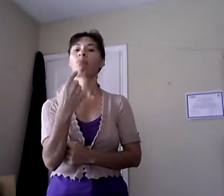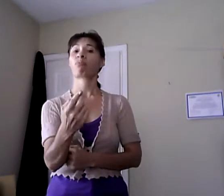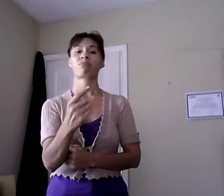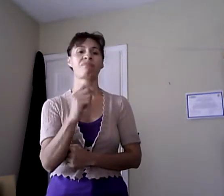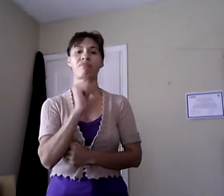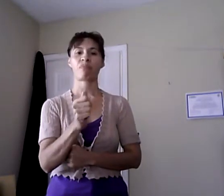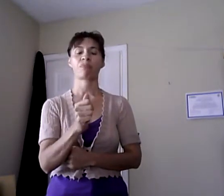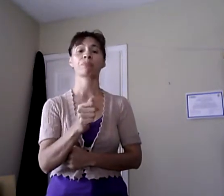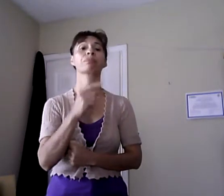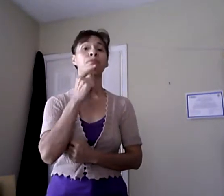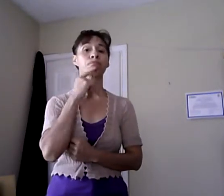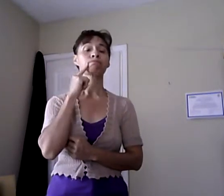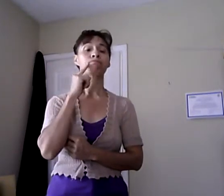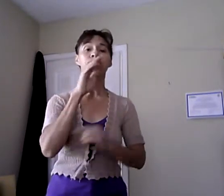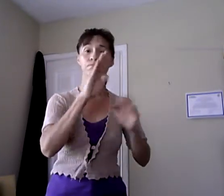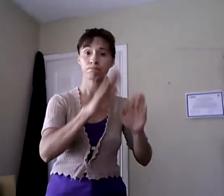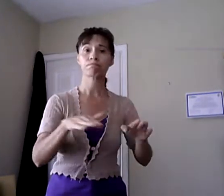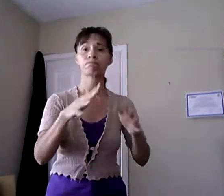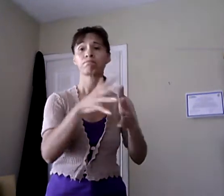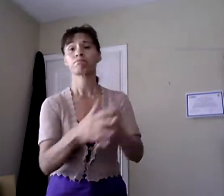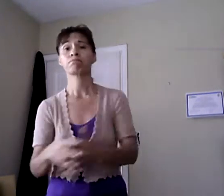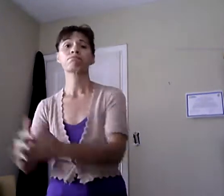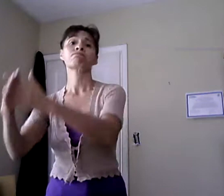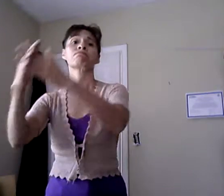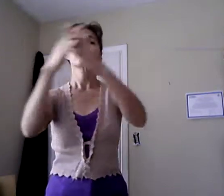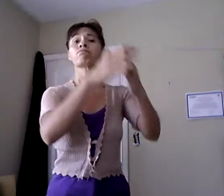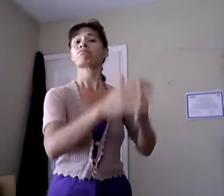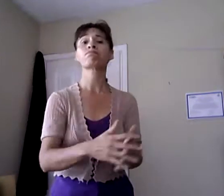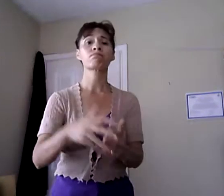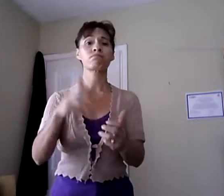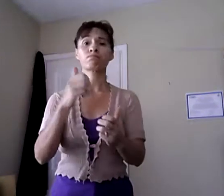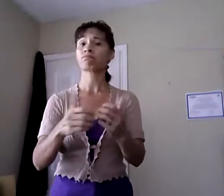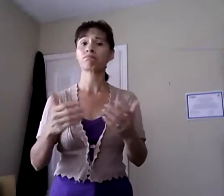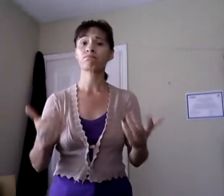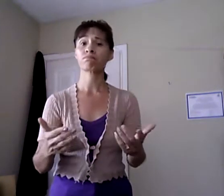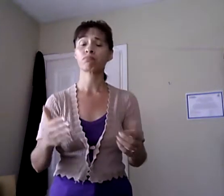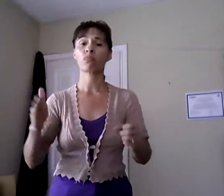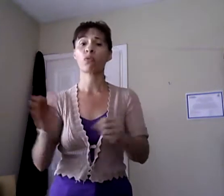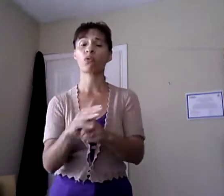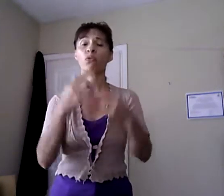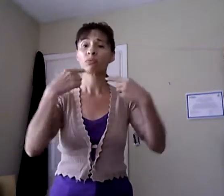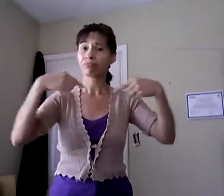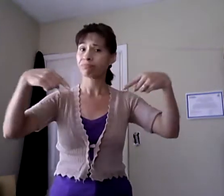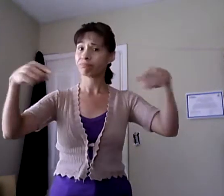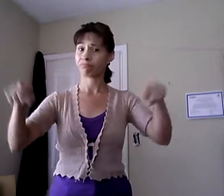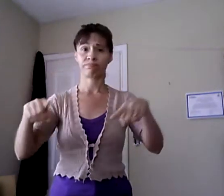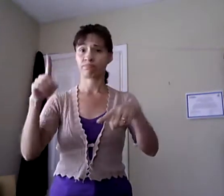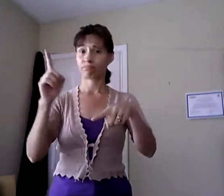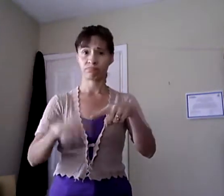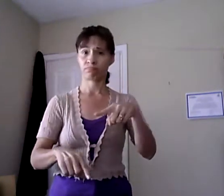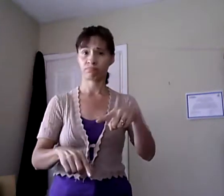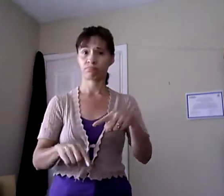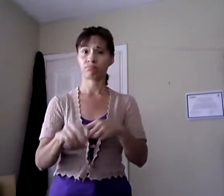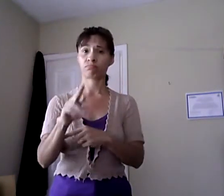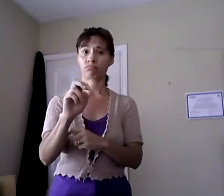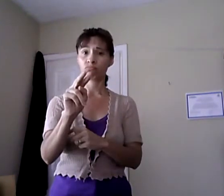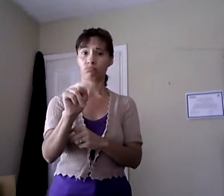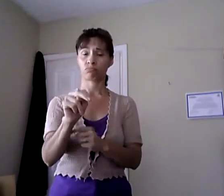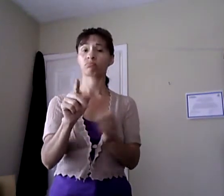difficulty achieving a preferred potential because, as the Reno Gazette reports, the nationwide shortage of qualified